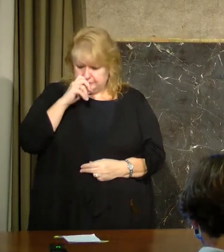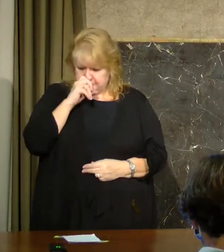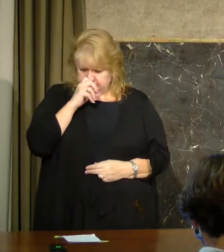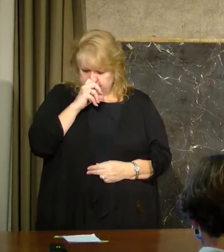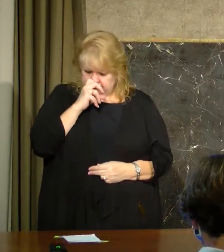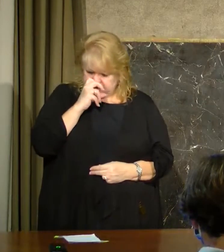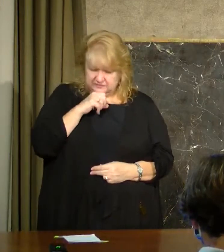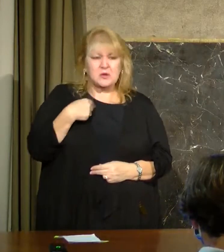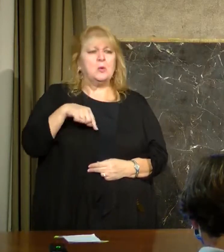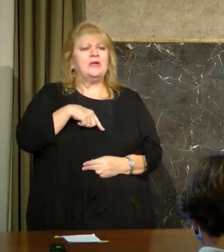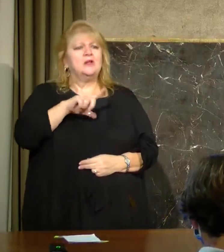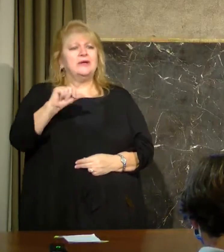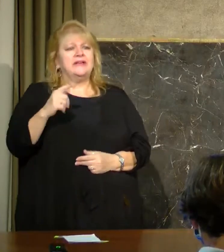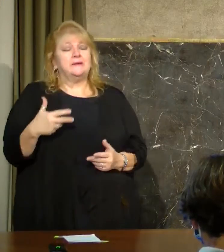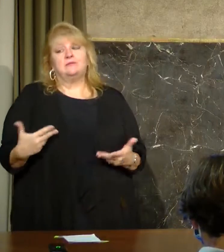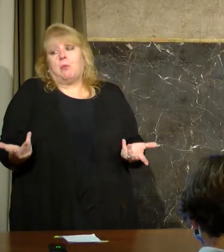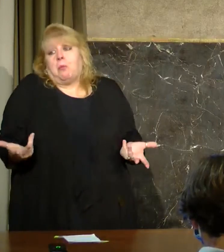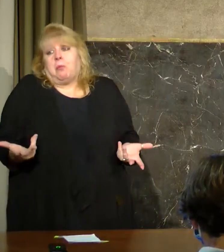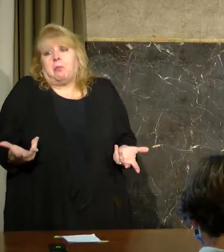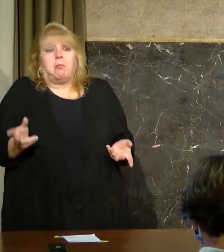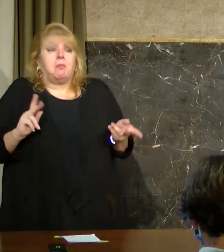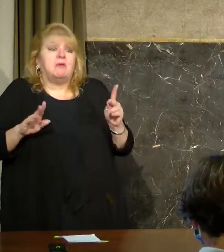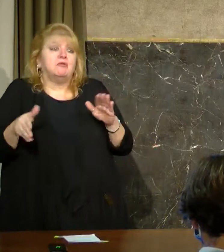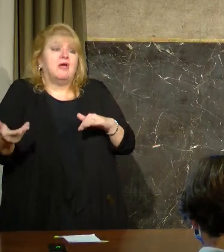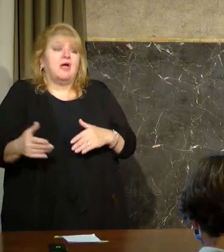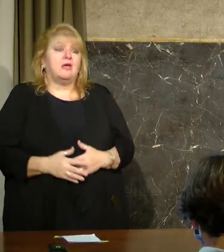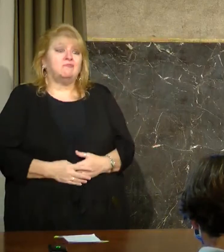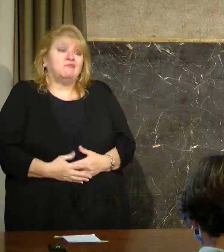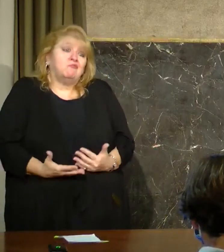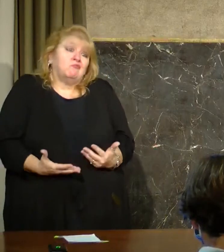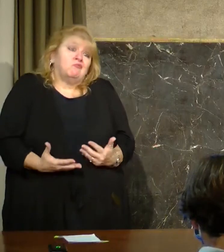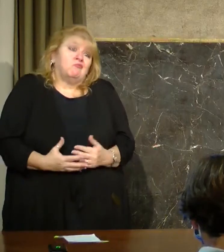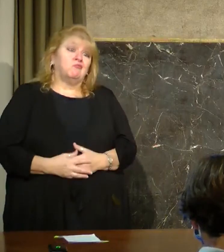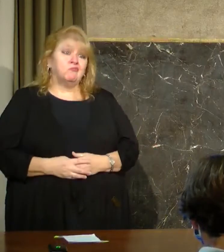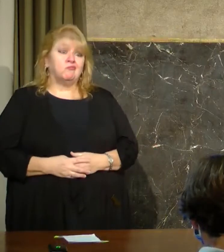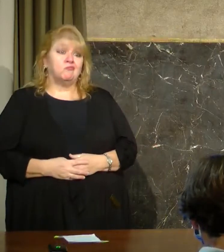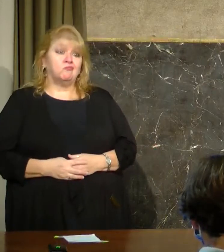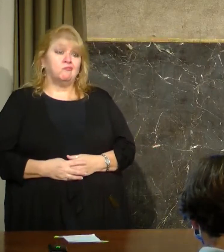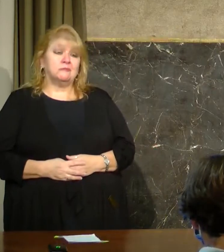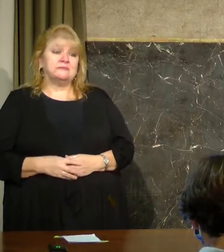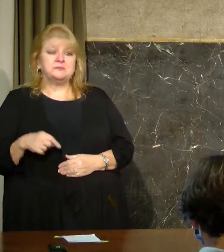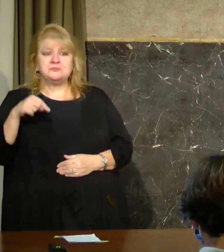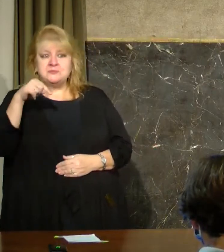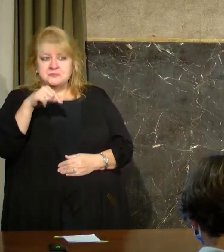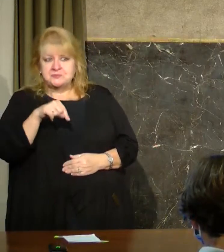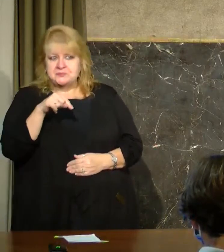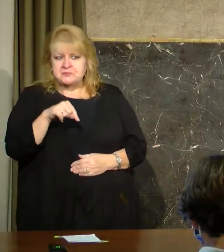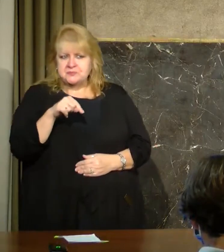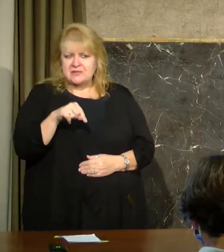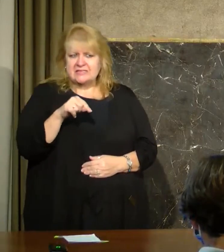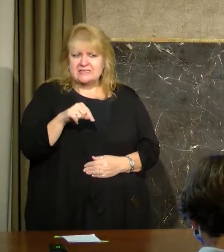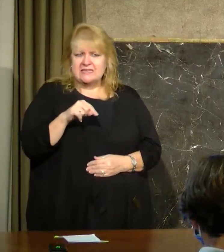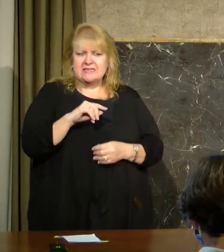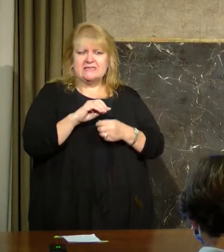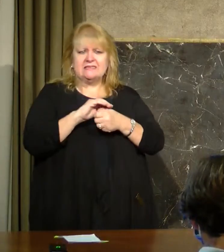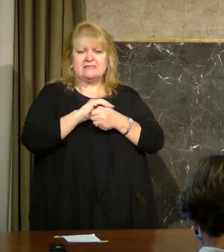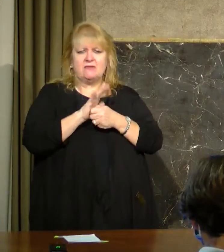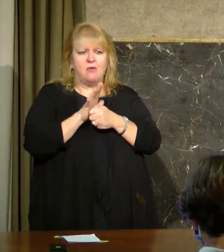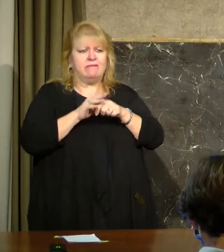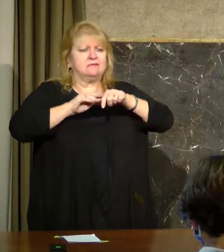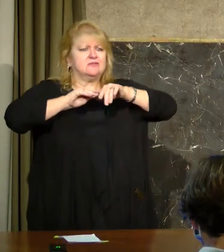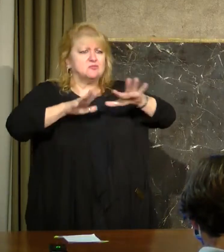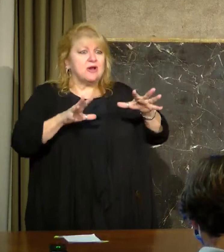should accept. This virus does not spread unless we let it. It's spreading more now than it ever has before.